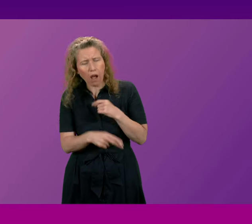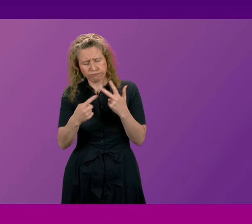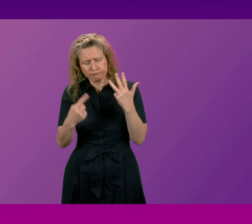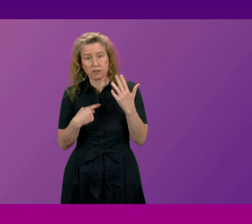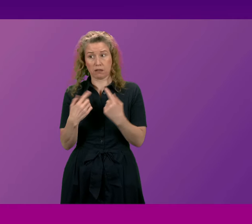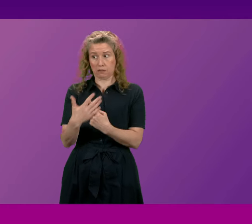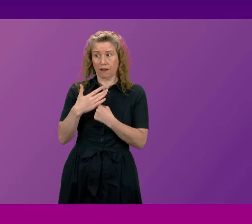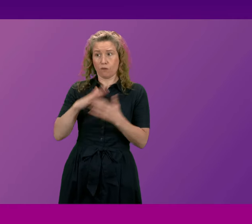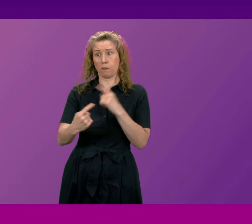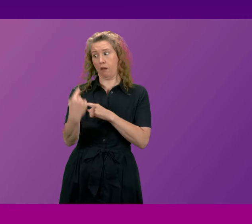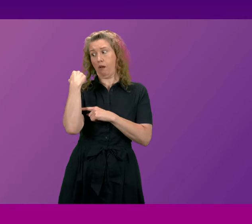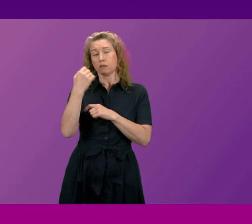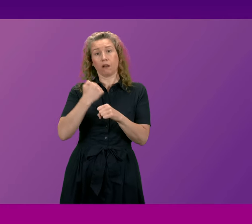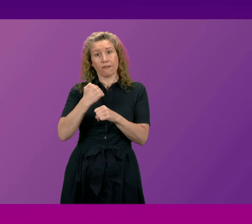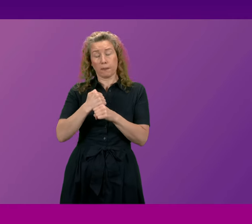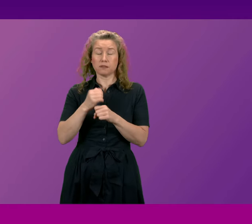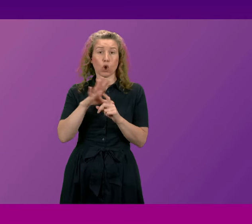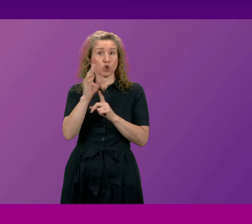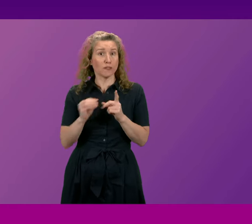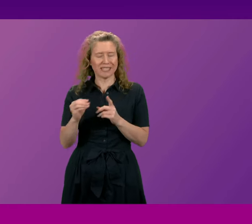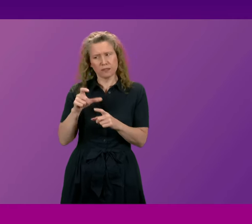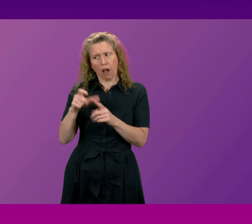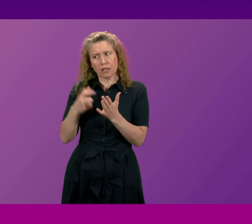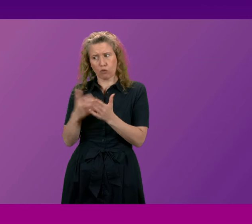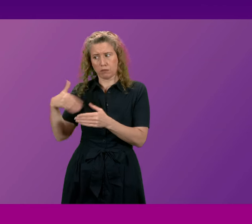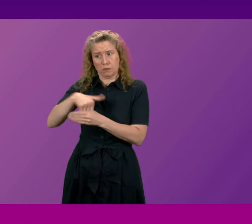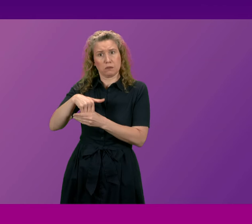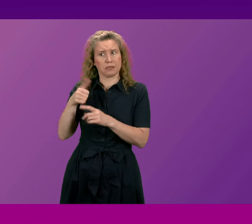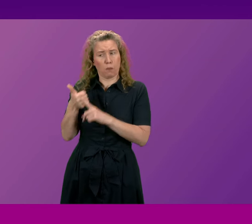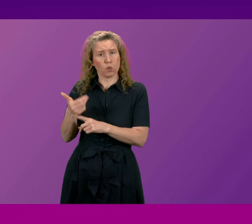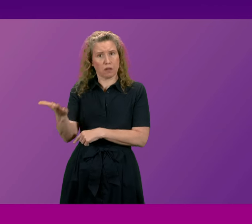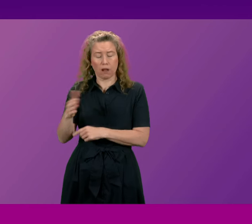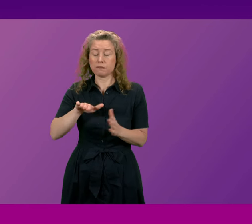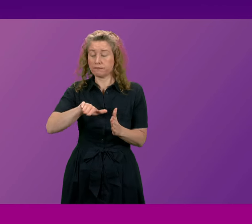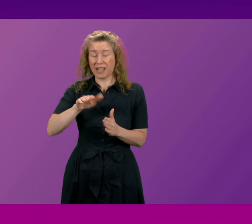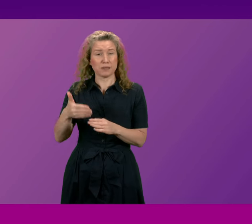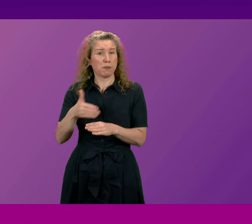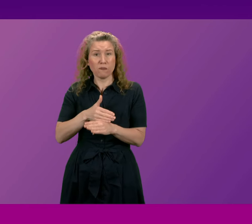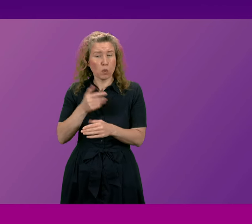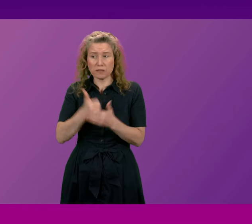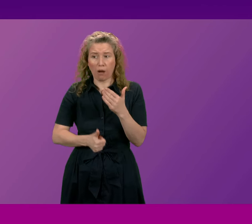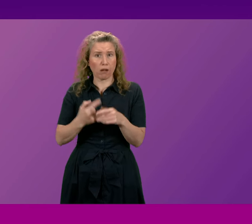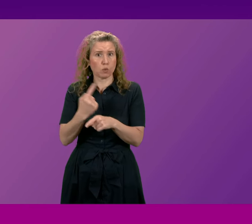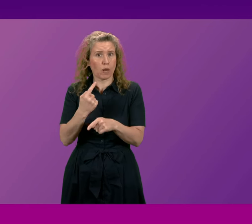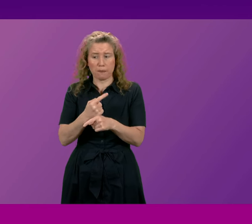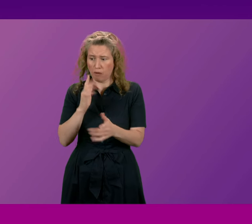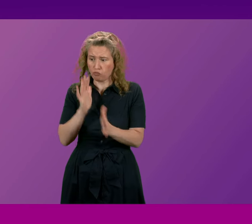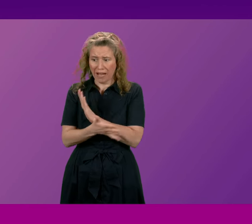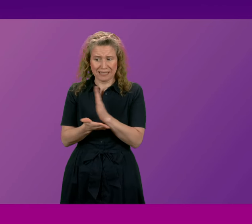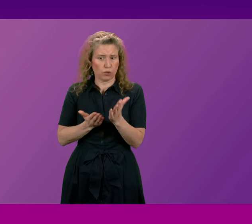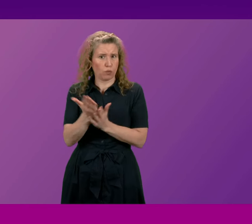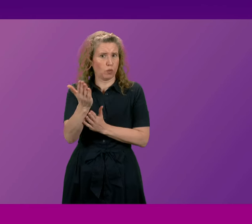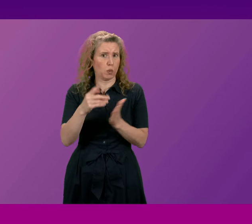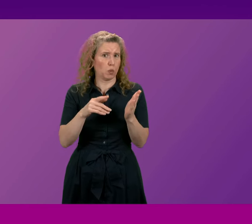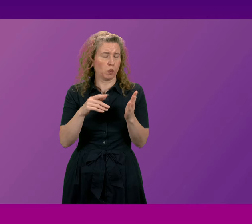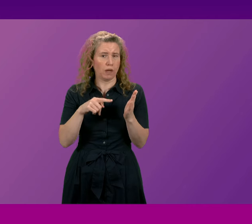the last Conservative government, of which Douglas Ross was a supporter. That's before we get near the financial wreckage done by Liz Truss,